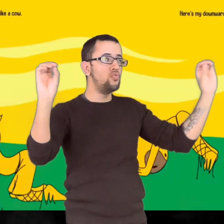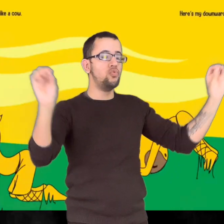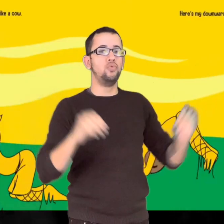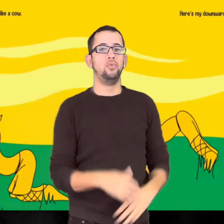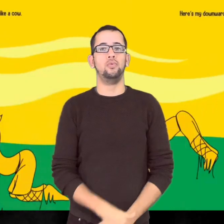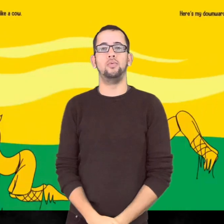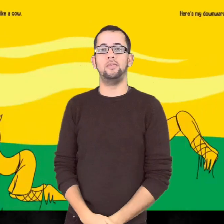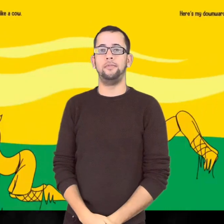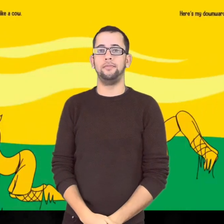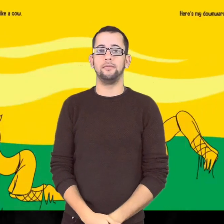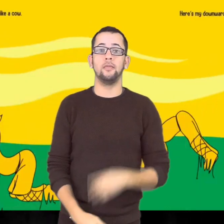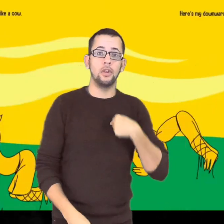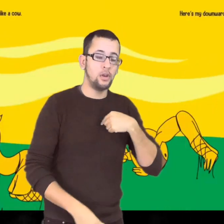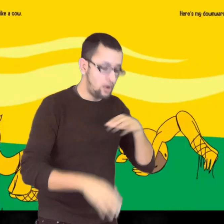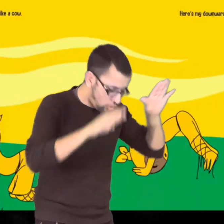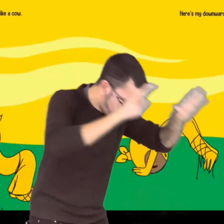Here's my downward dog.